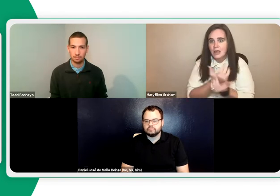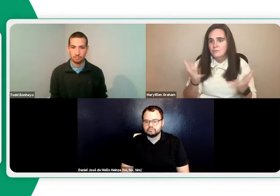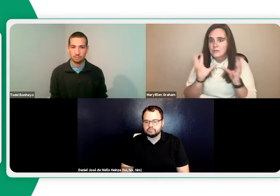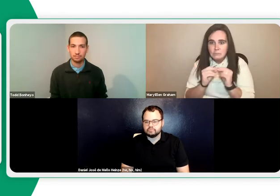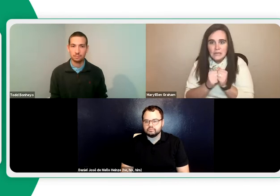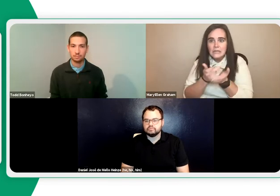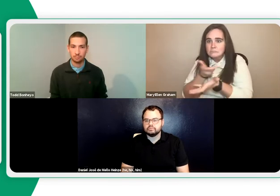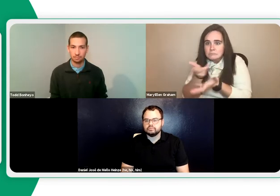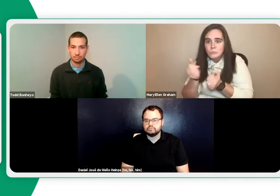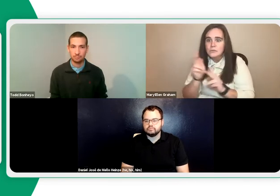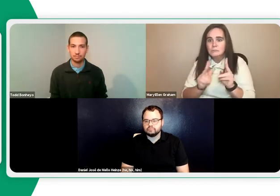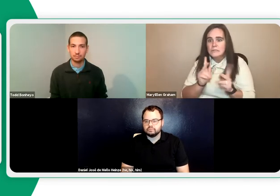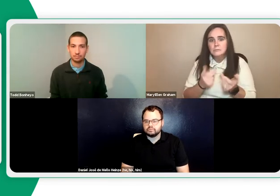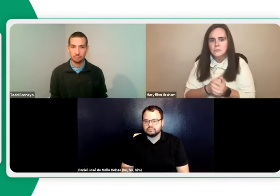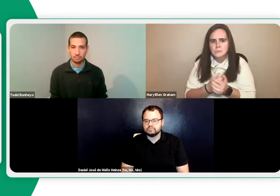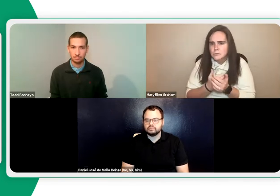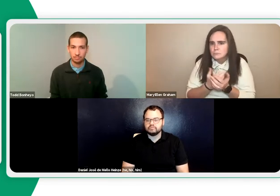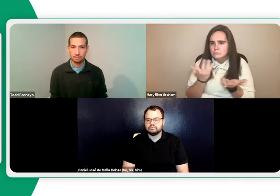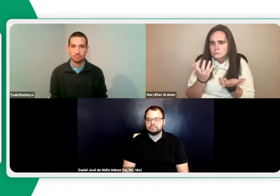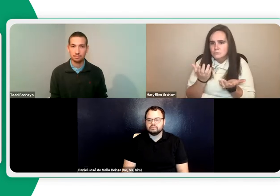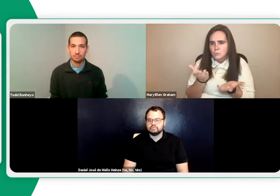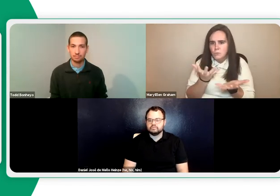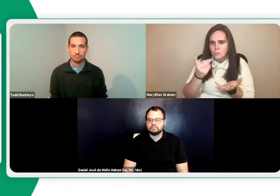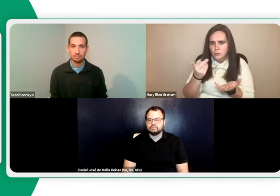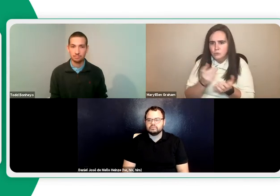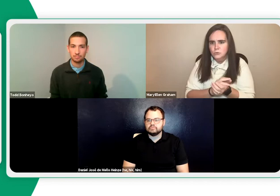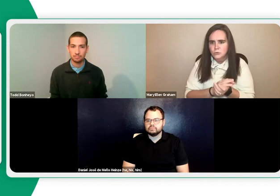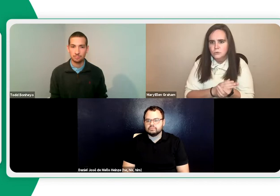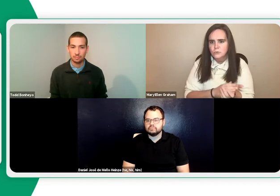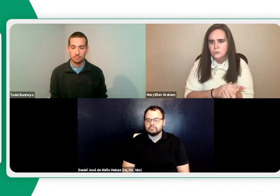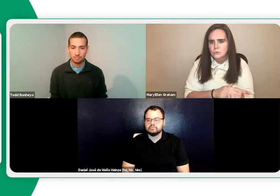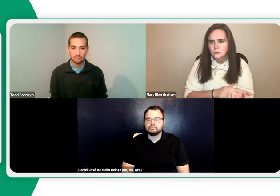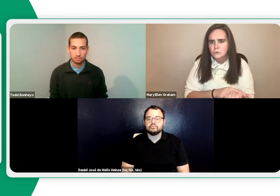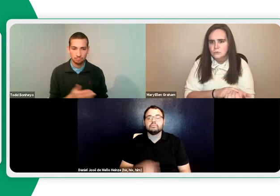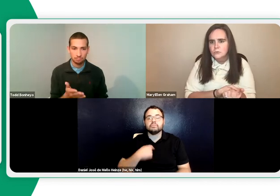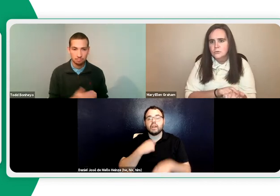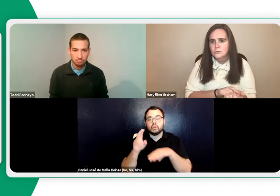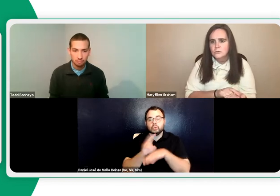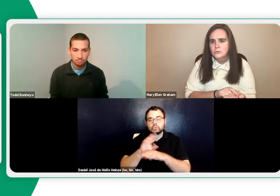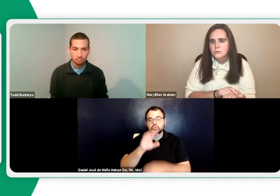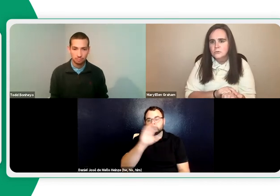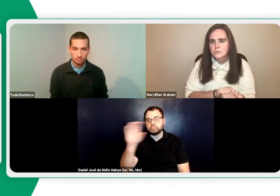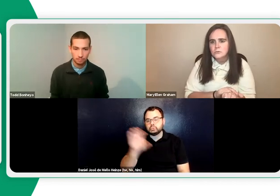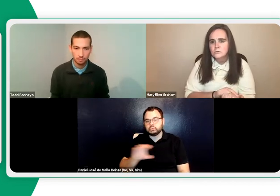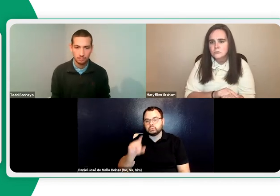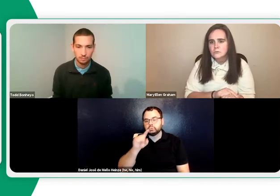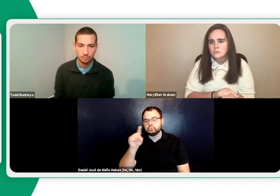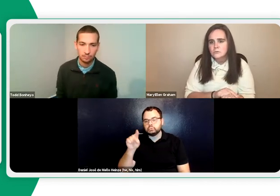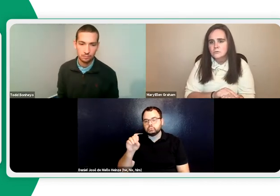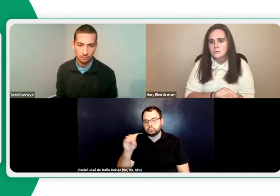I feel like I'm on Zoom every day for various meetings and consults with people. What about you? Daniel,